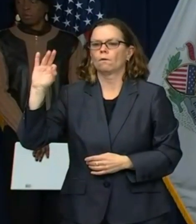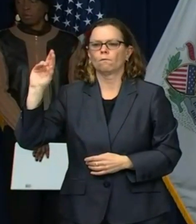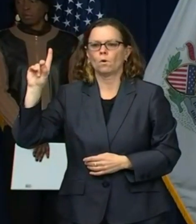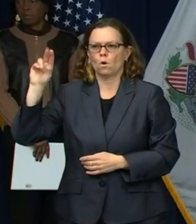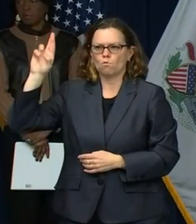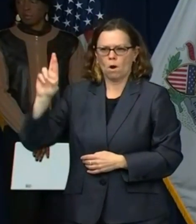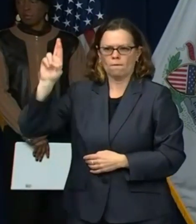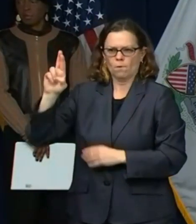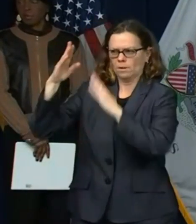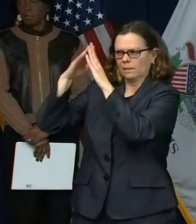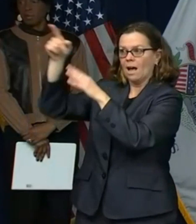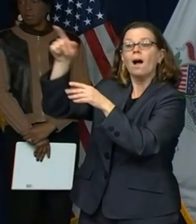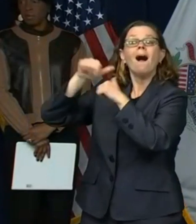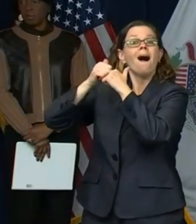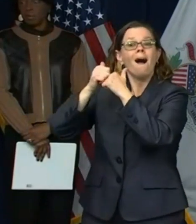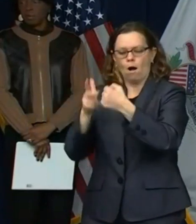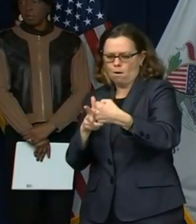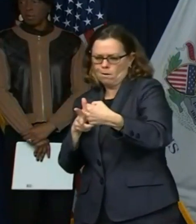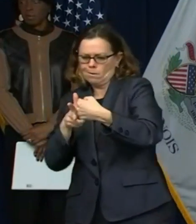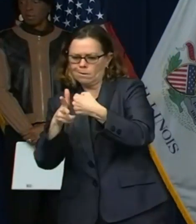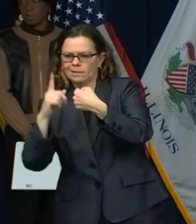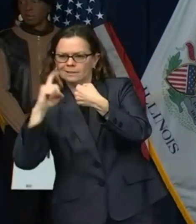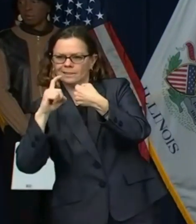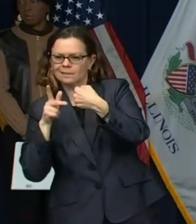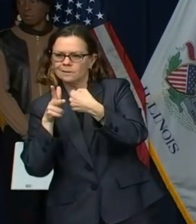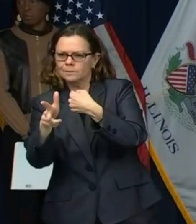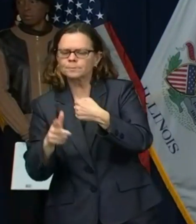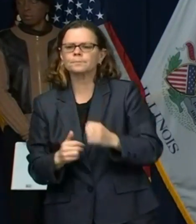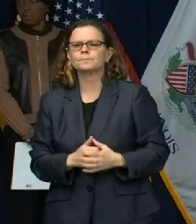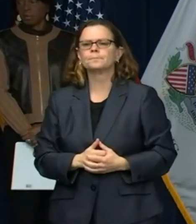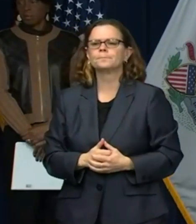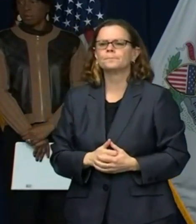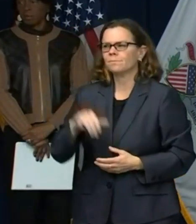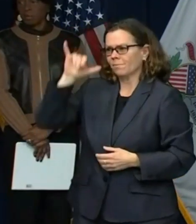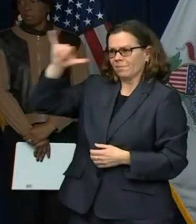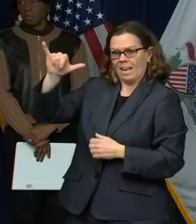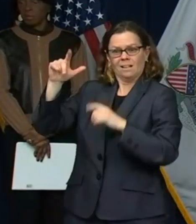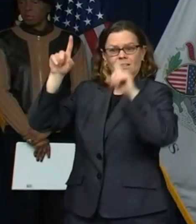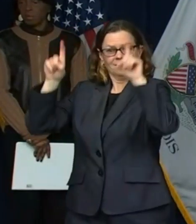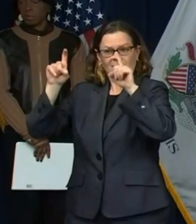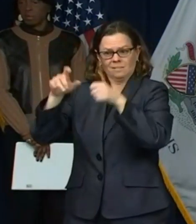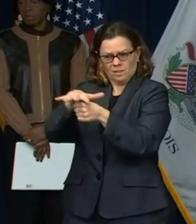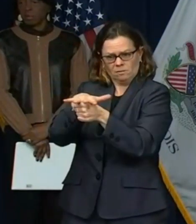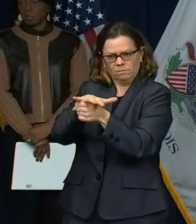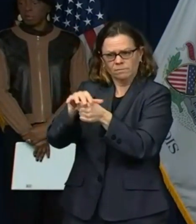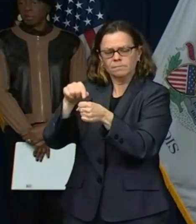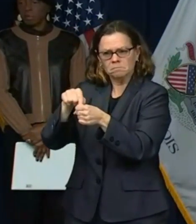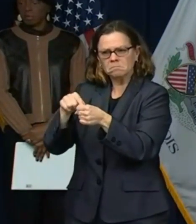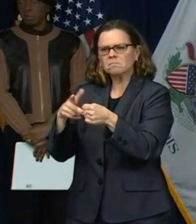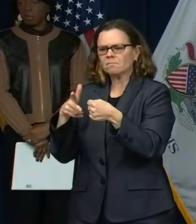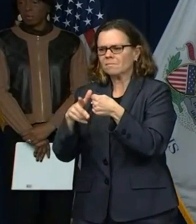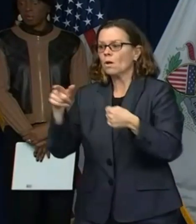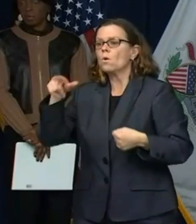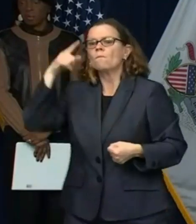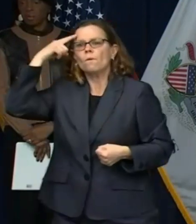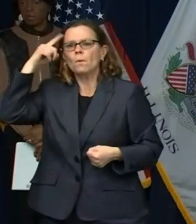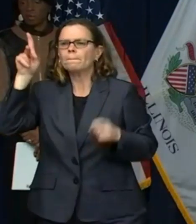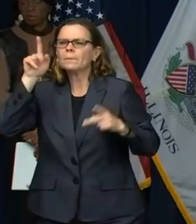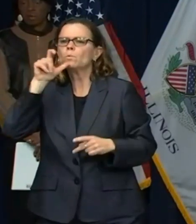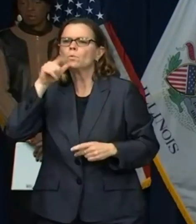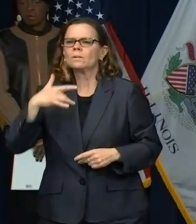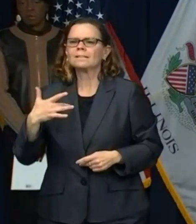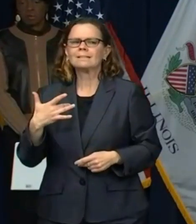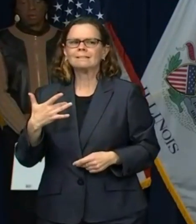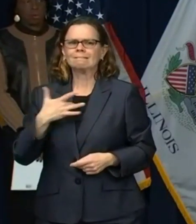COVID-19 only, or are they for those who want to know if they are asymptomatic or pre-symptomatic carriers? They are currently for